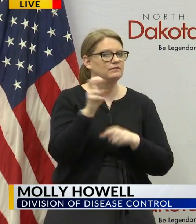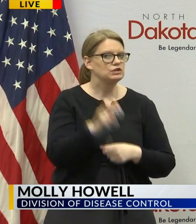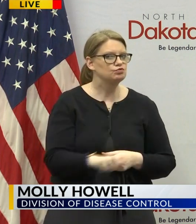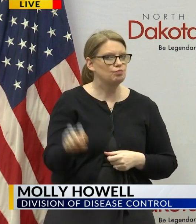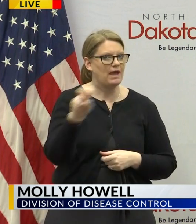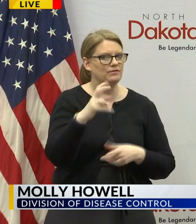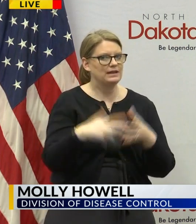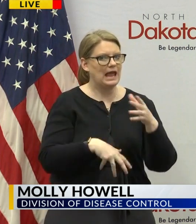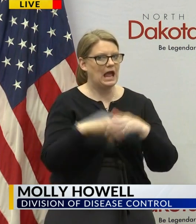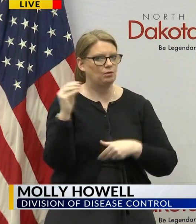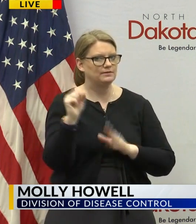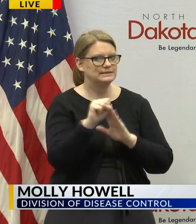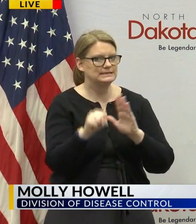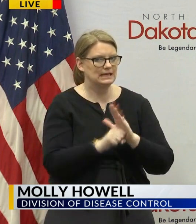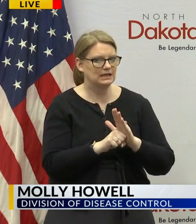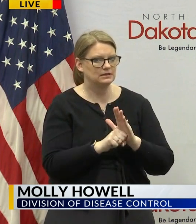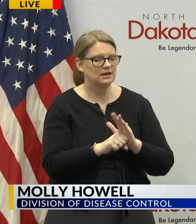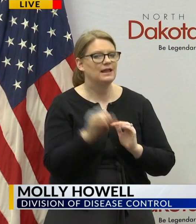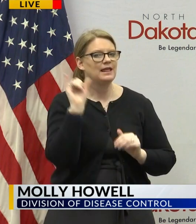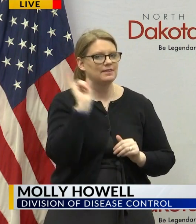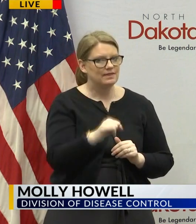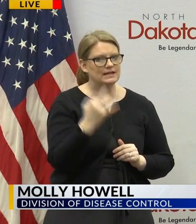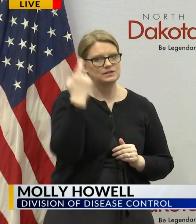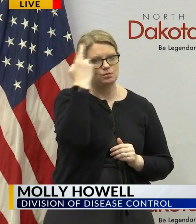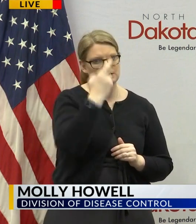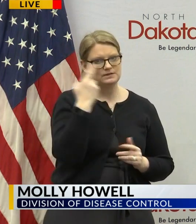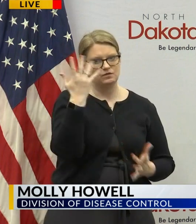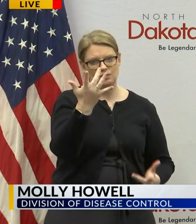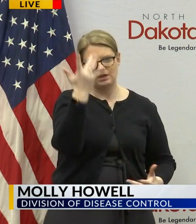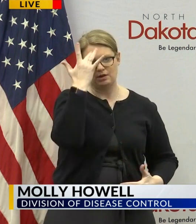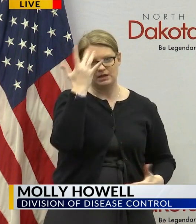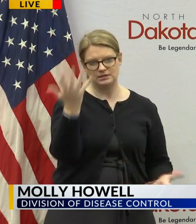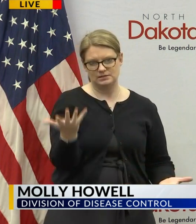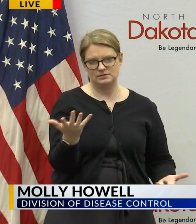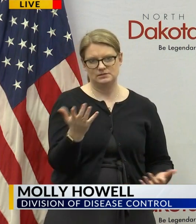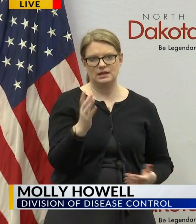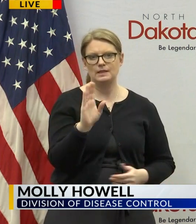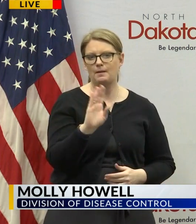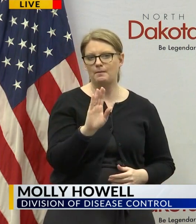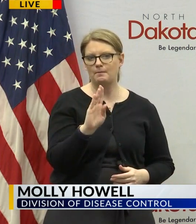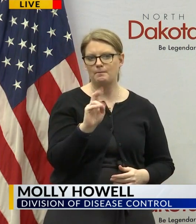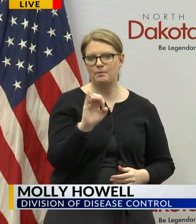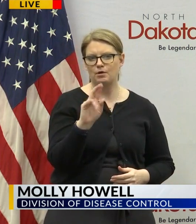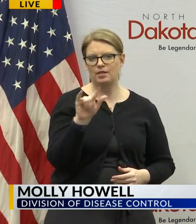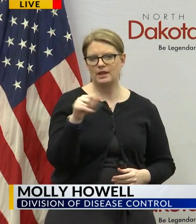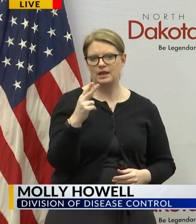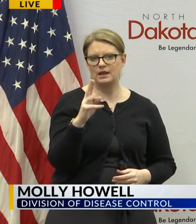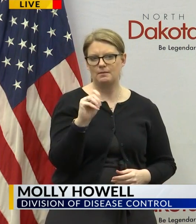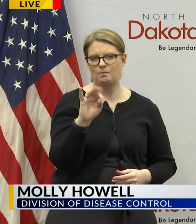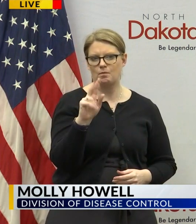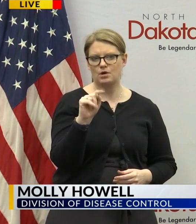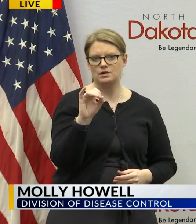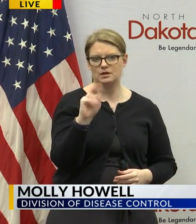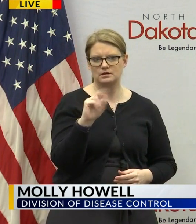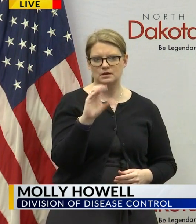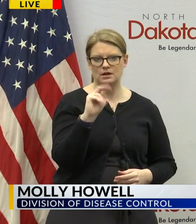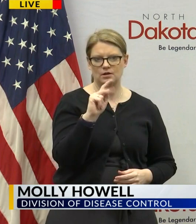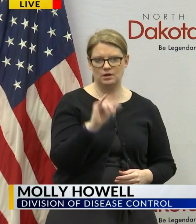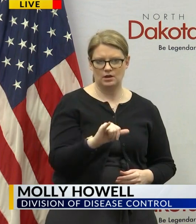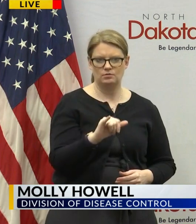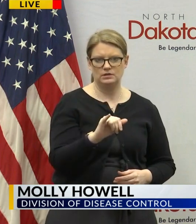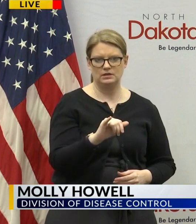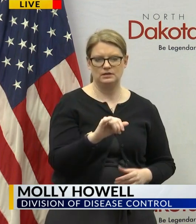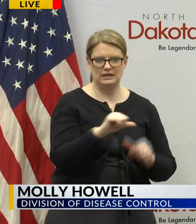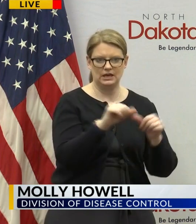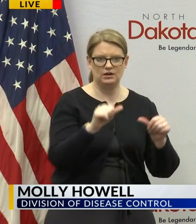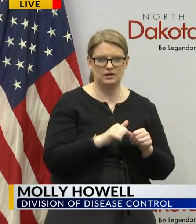and that's the reason for their illness in the burleigh morton county area we also do a community